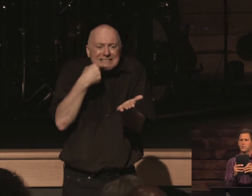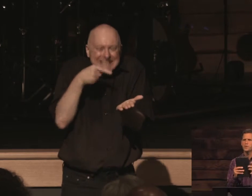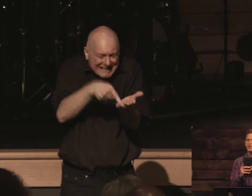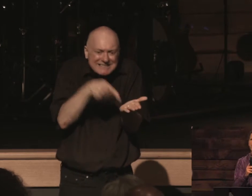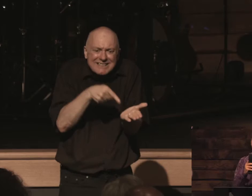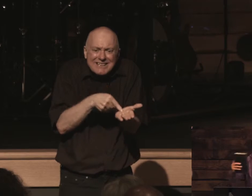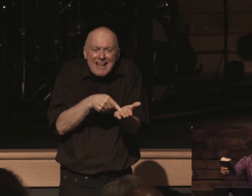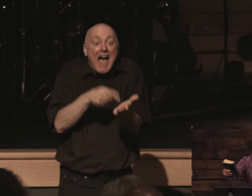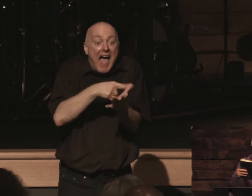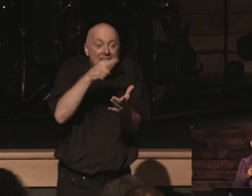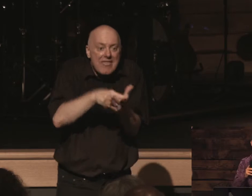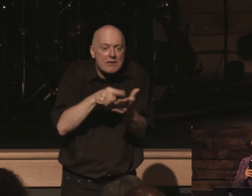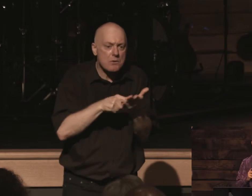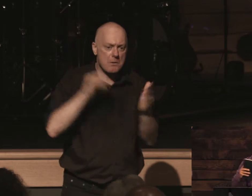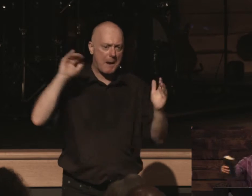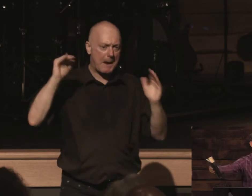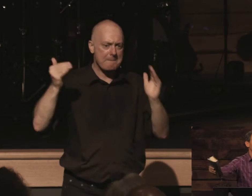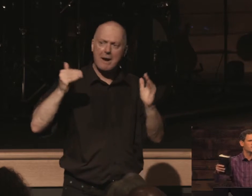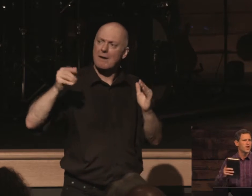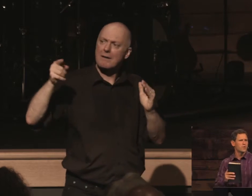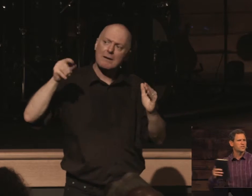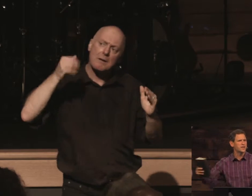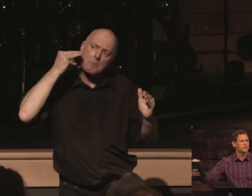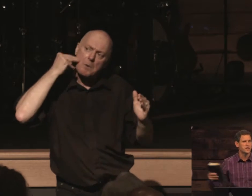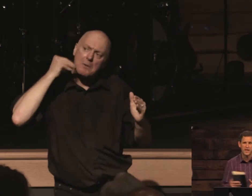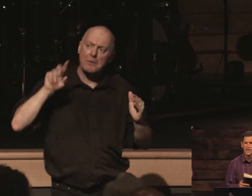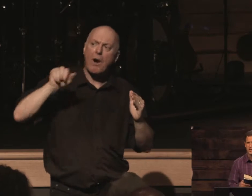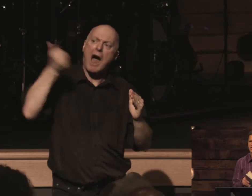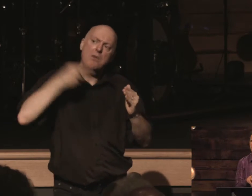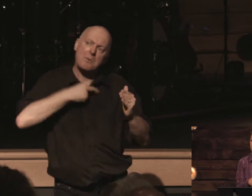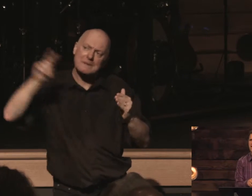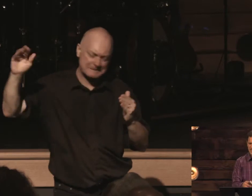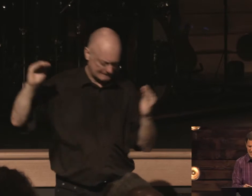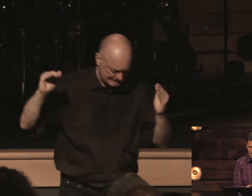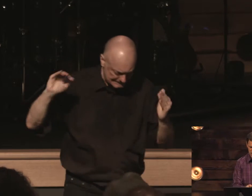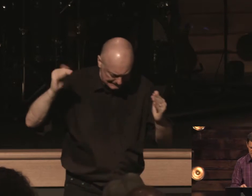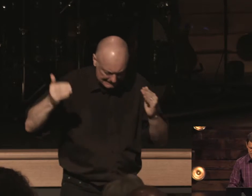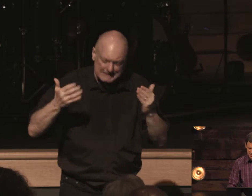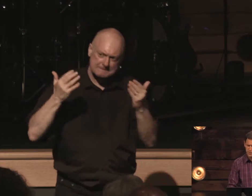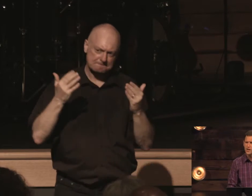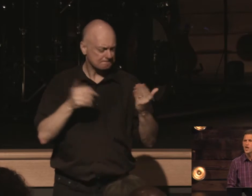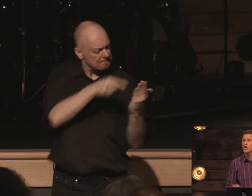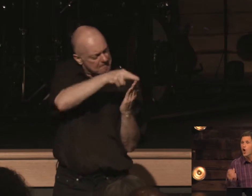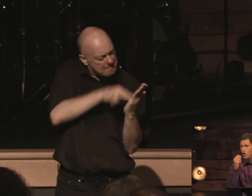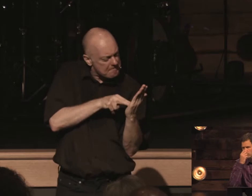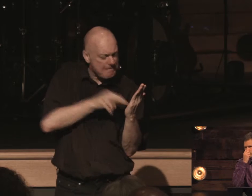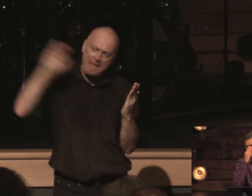to be able to compare it and contrast it with different things and different teachings and different cults